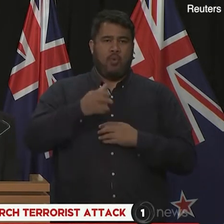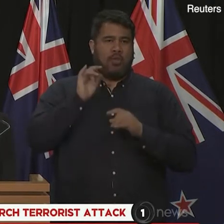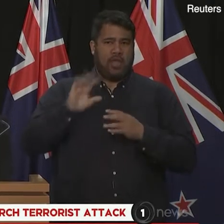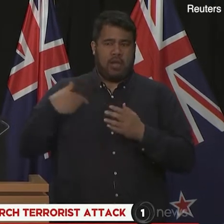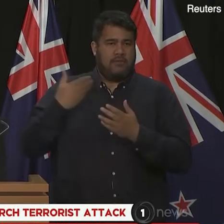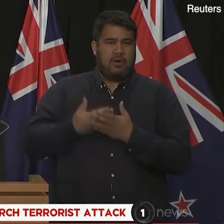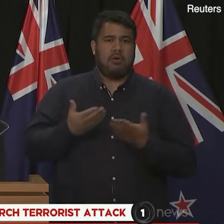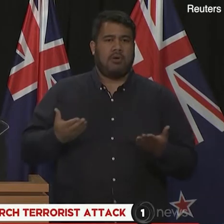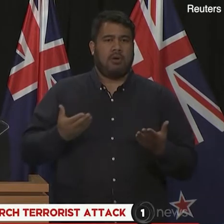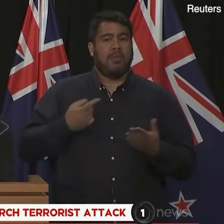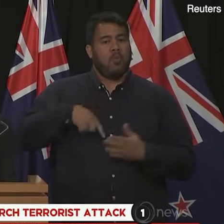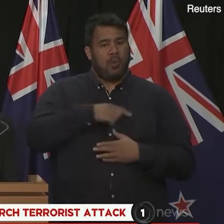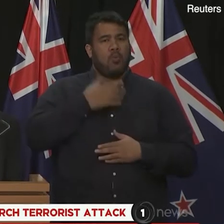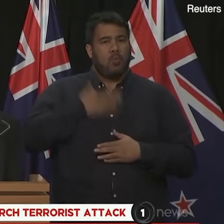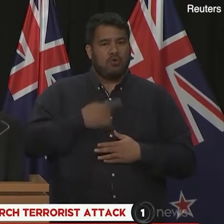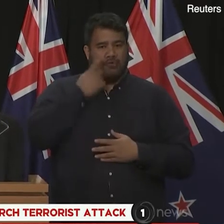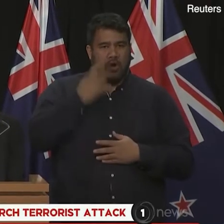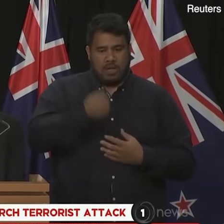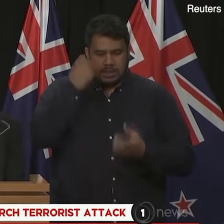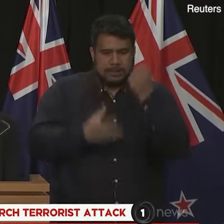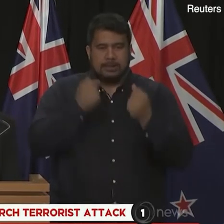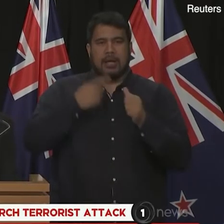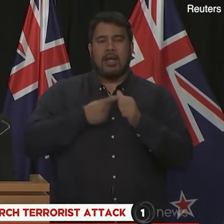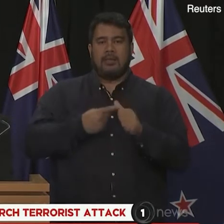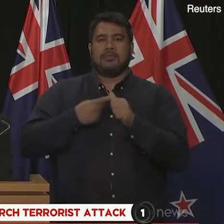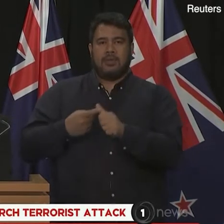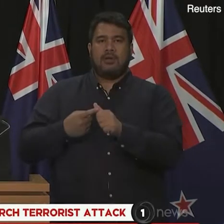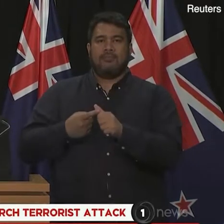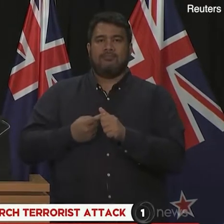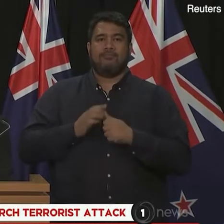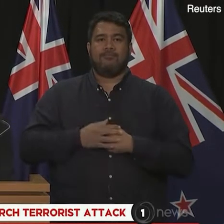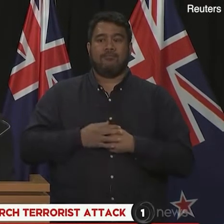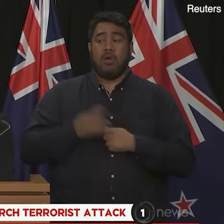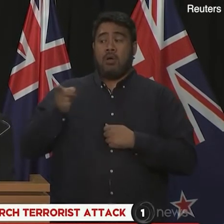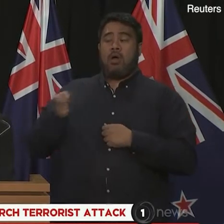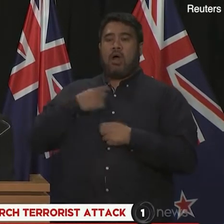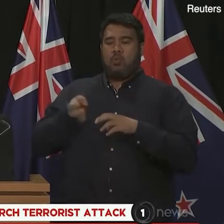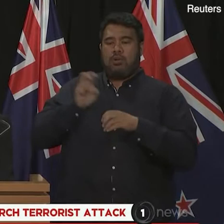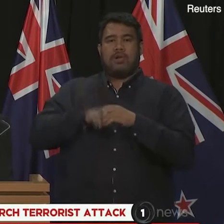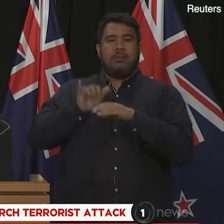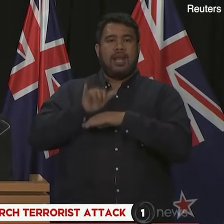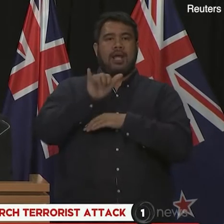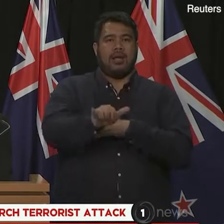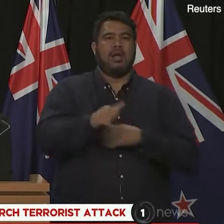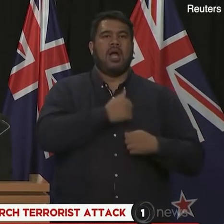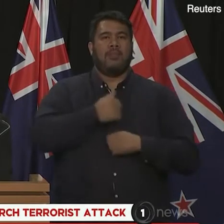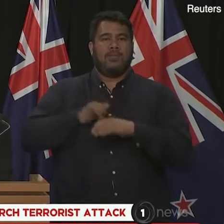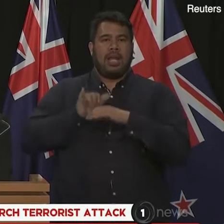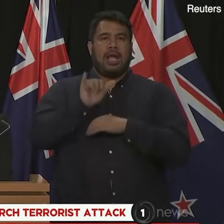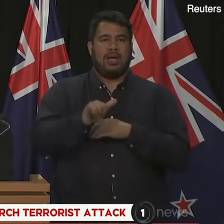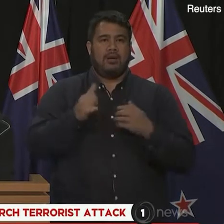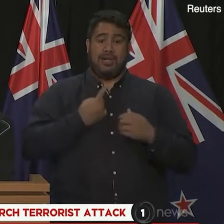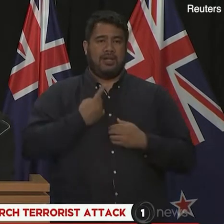After this media conference, I will board a Defence Force plane and travel to Christchurch. I will have other political leaders